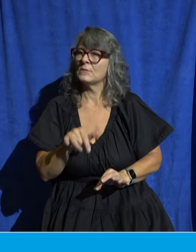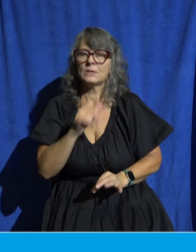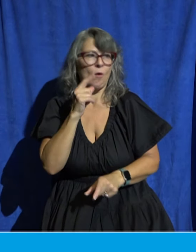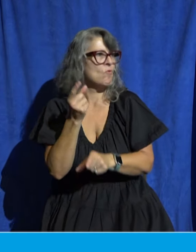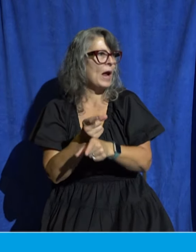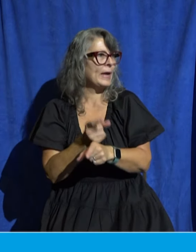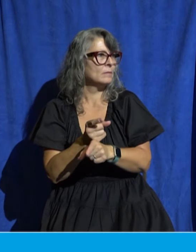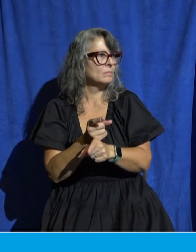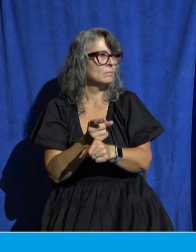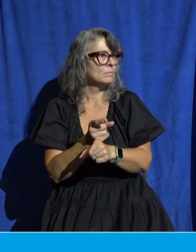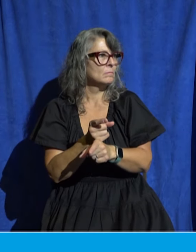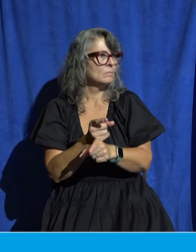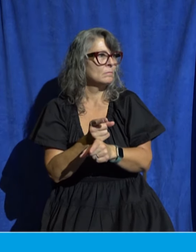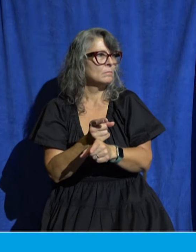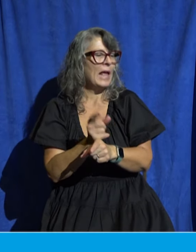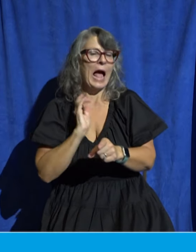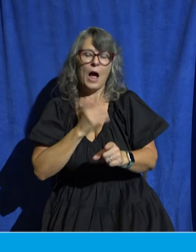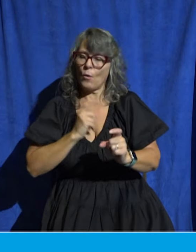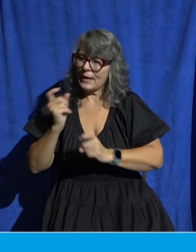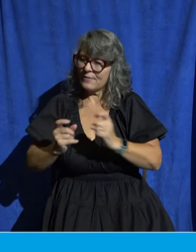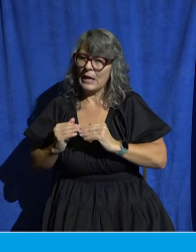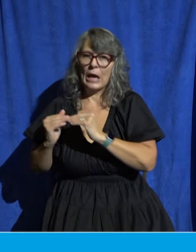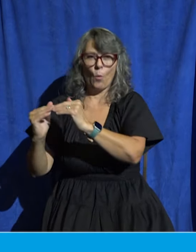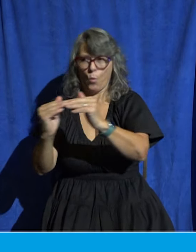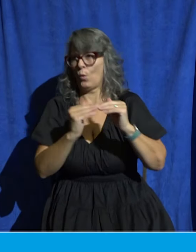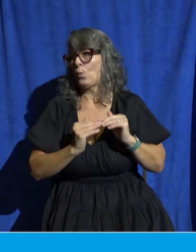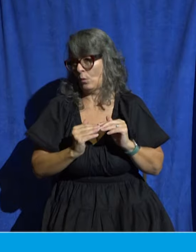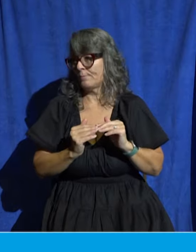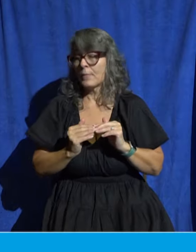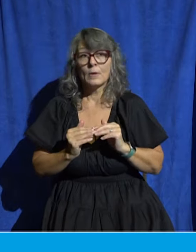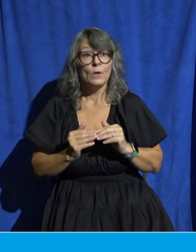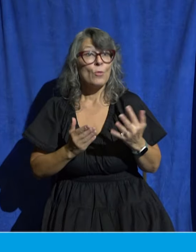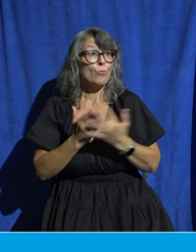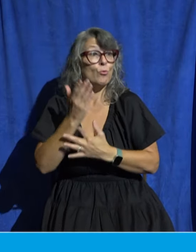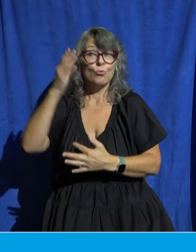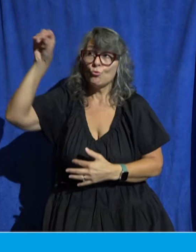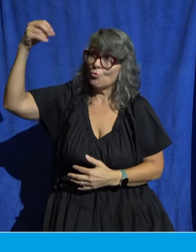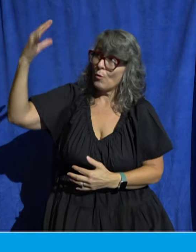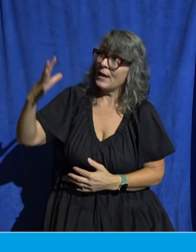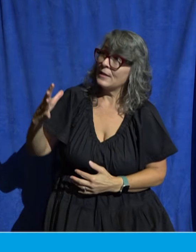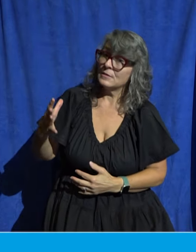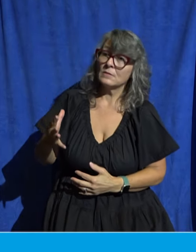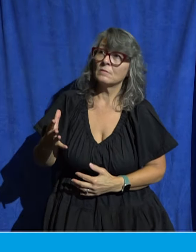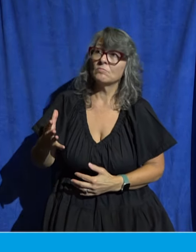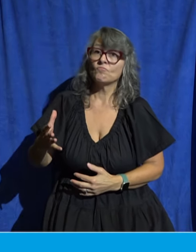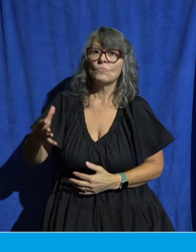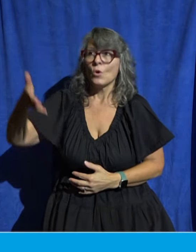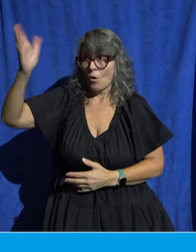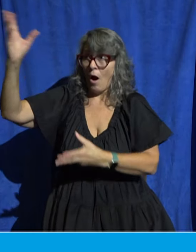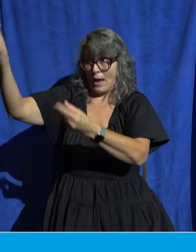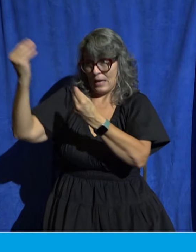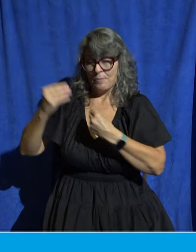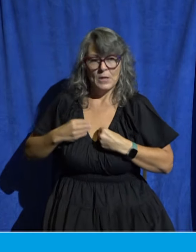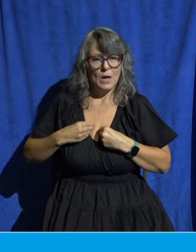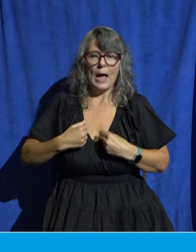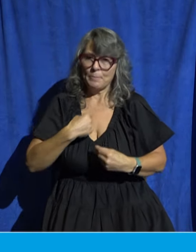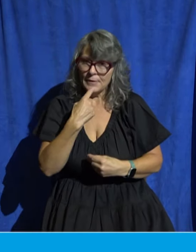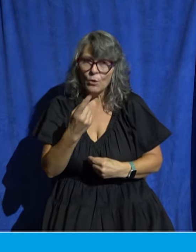That's why Paul starts where he does in verse 3. says, for by the grace given to me, I say to everyone among you not to think of himself more